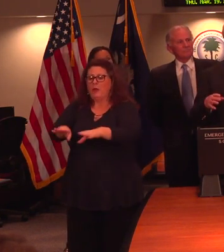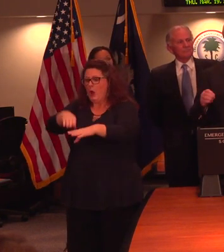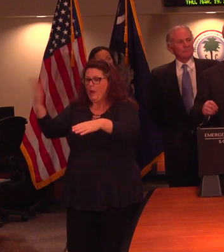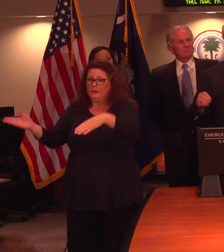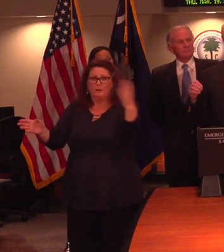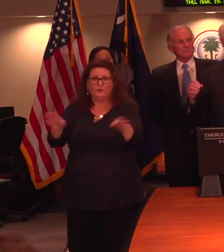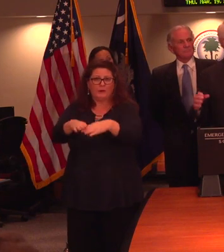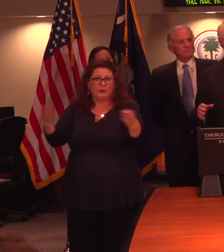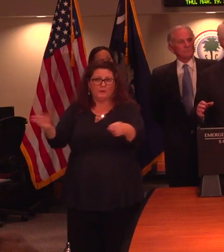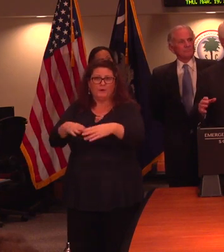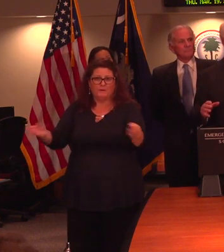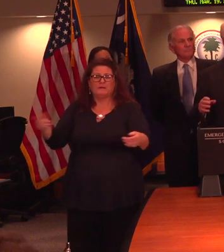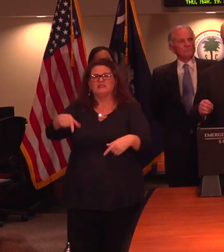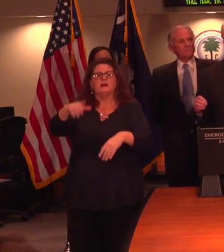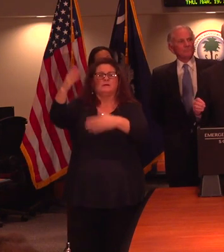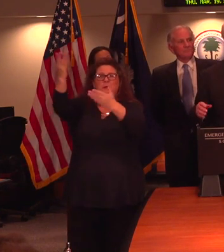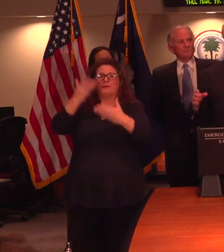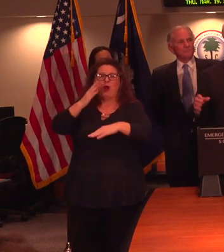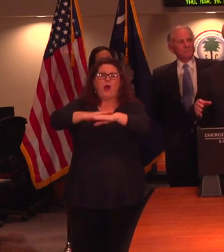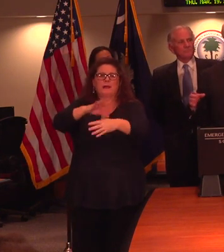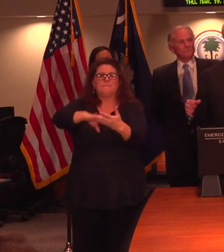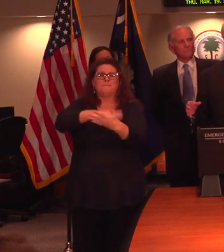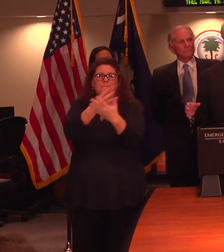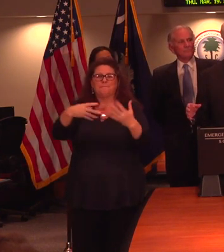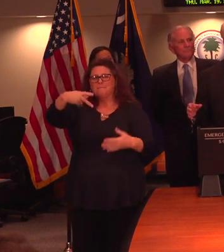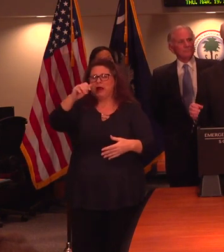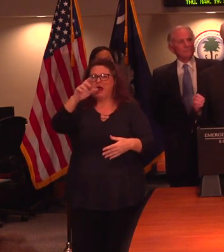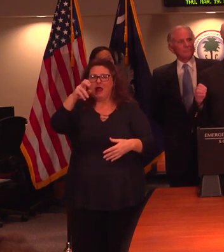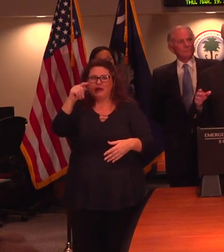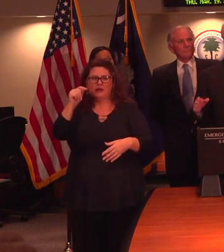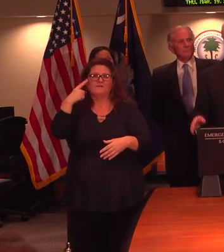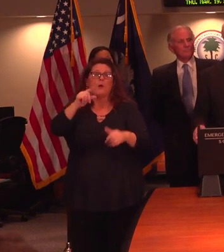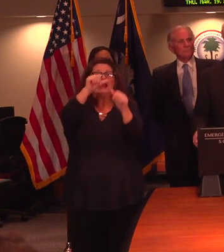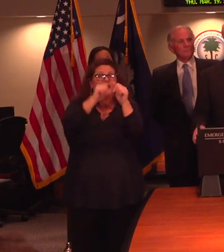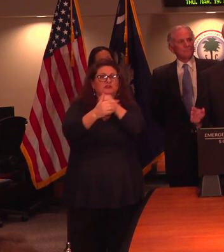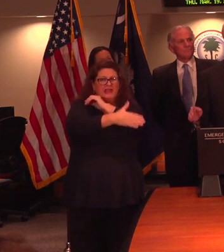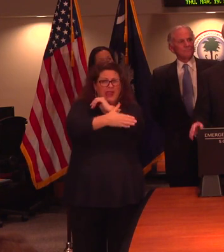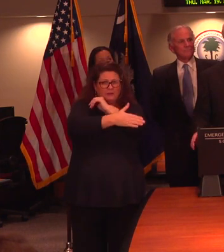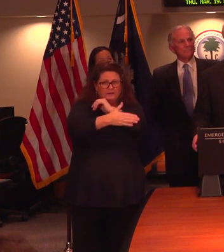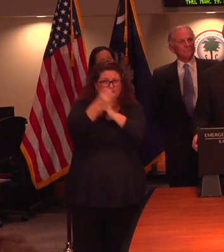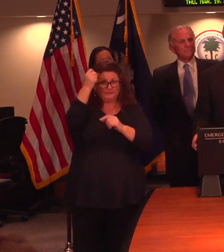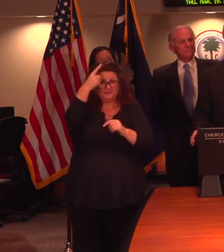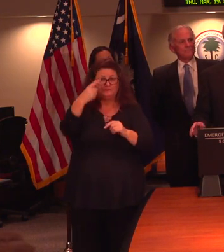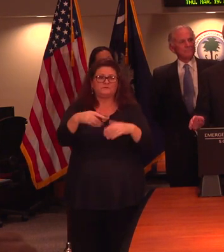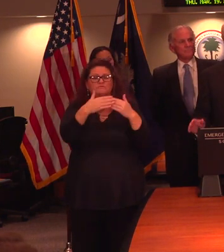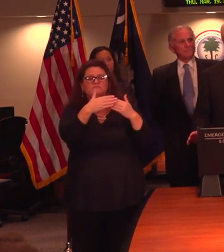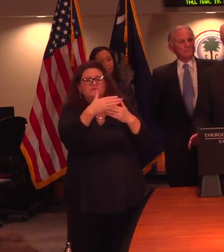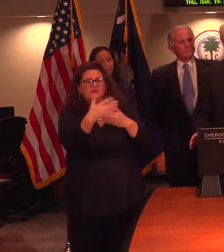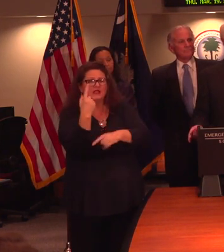pallets that received for an individual pallet for each county to be distributed in the upcoming days.